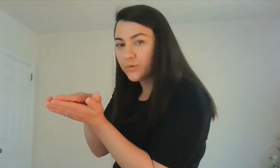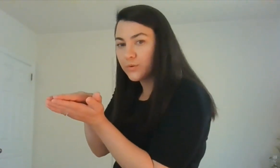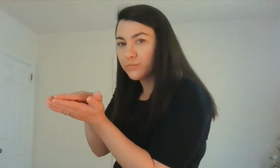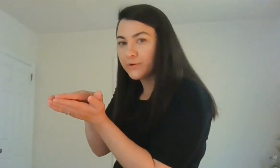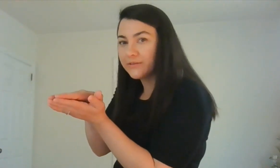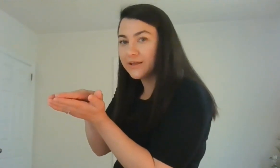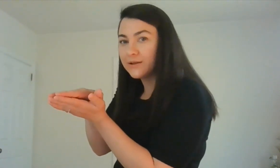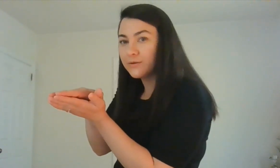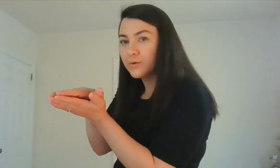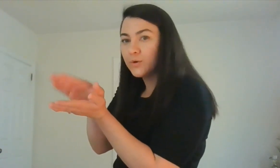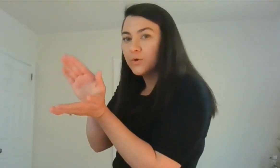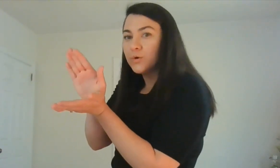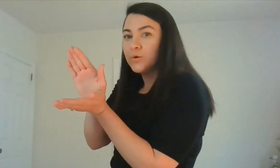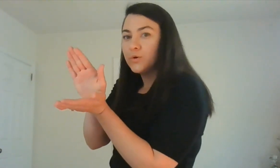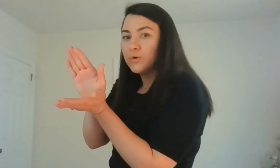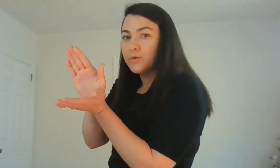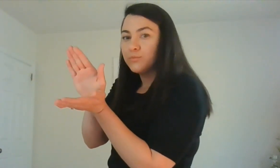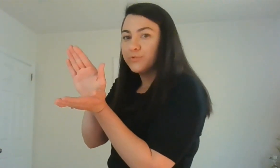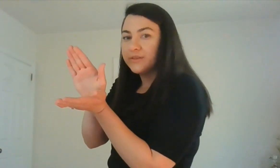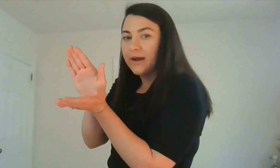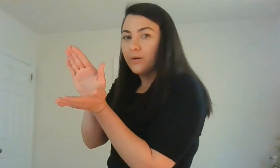Breathe in, breathe out.